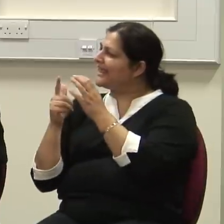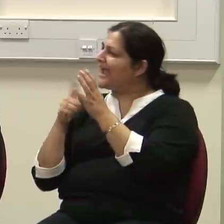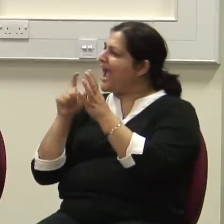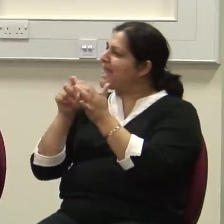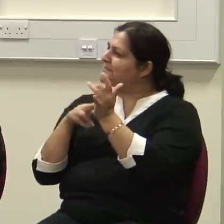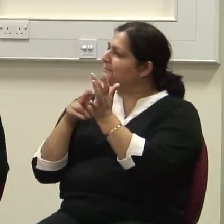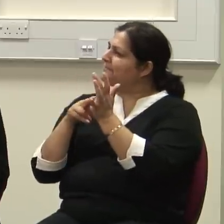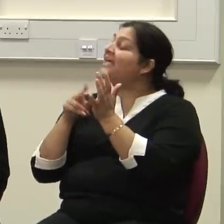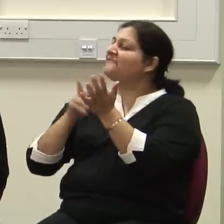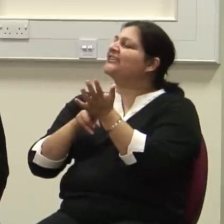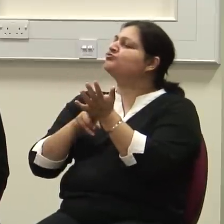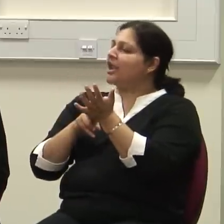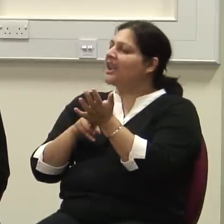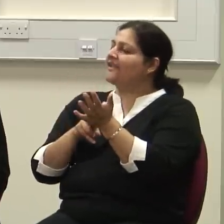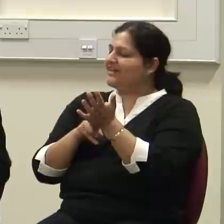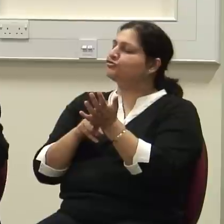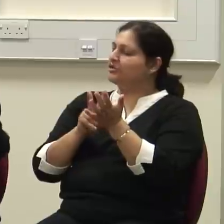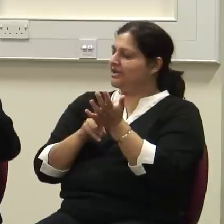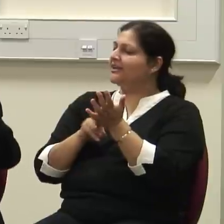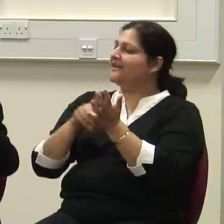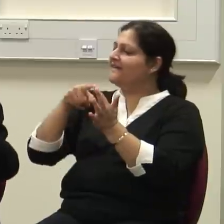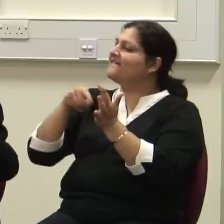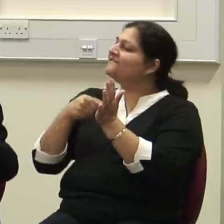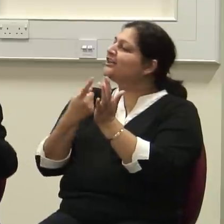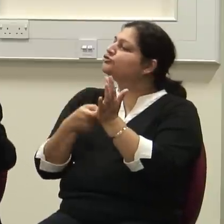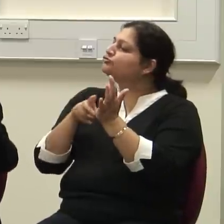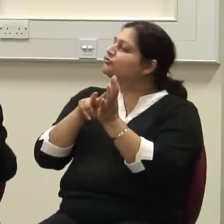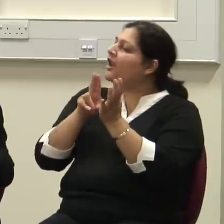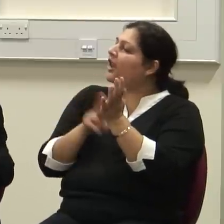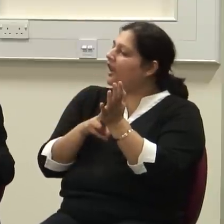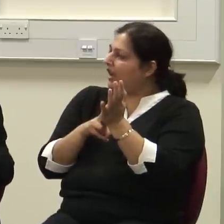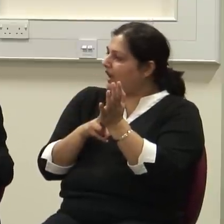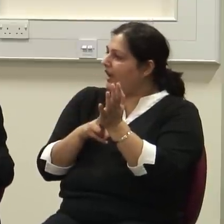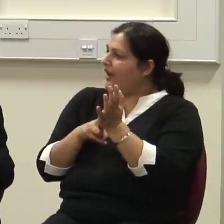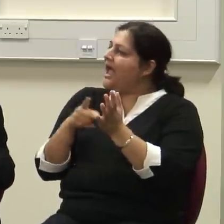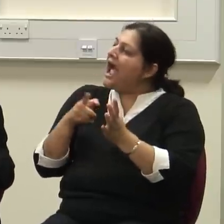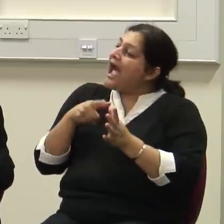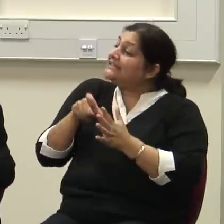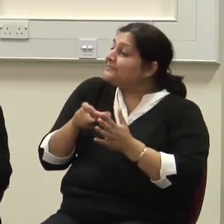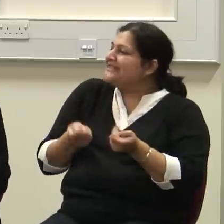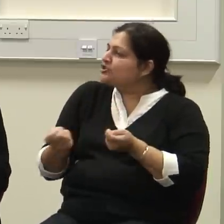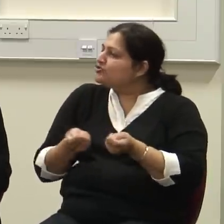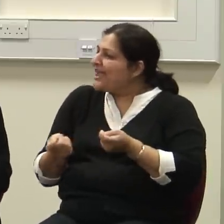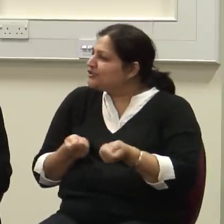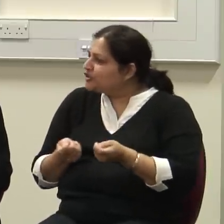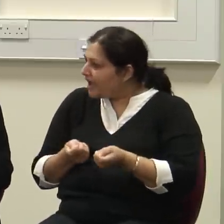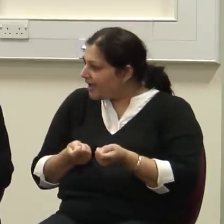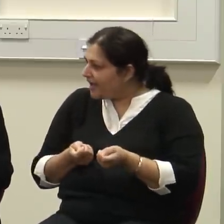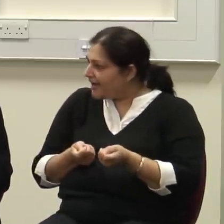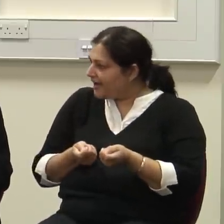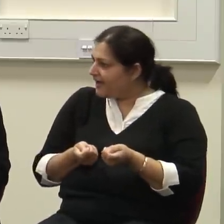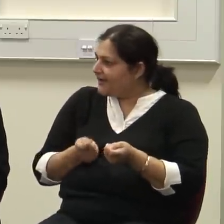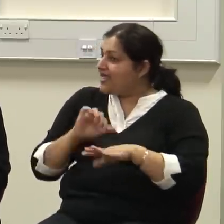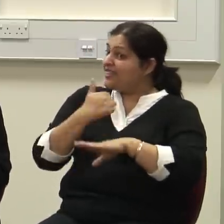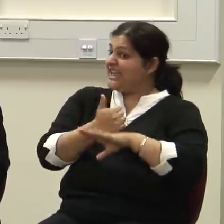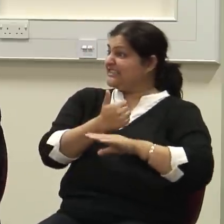Now, if you are a veteran in any kind of war, of course, there have been so many of them in the last 50 years in America. If you are a veteran, you